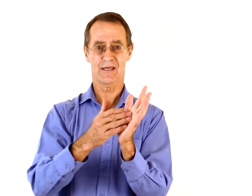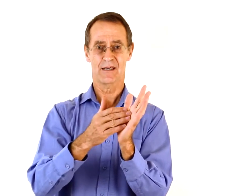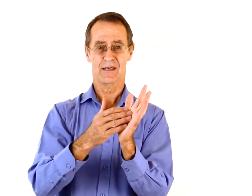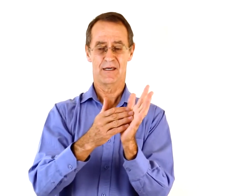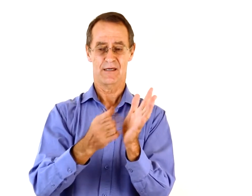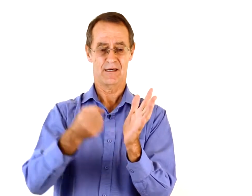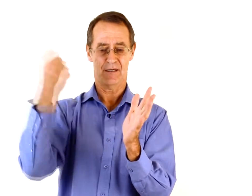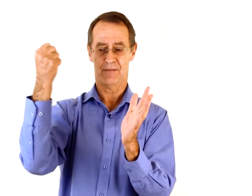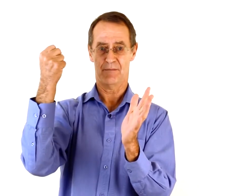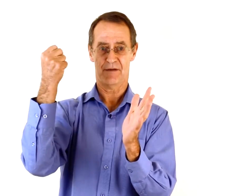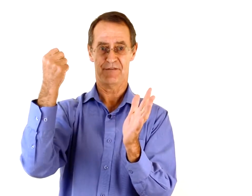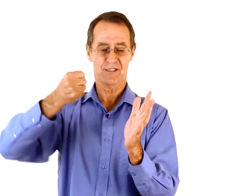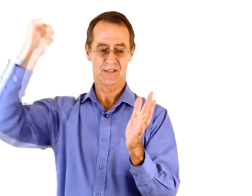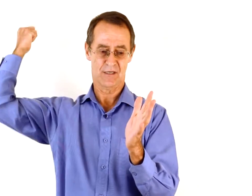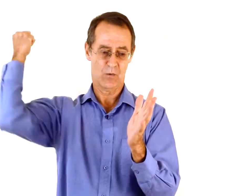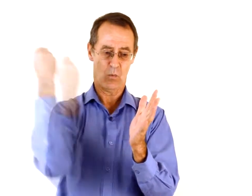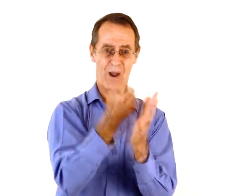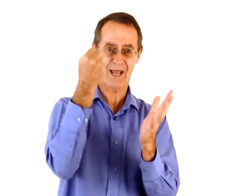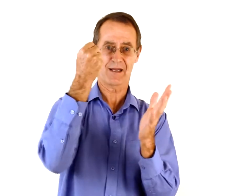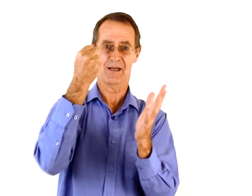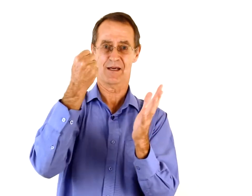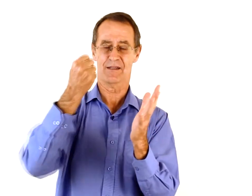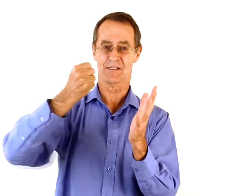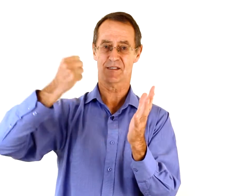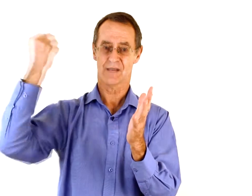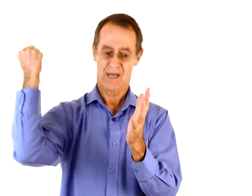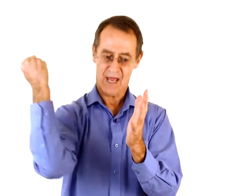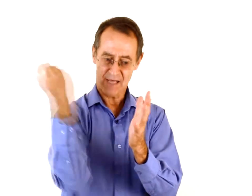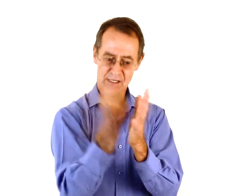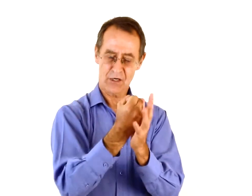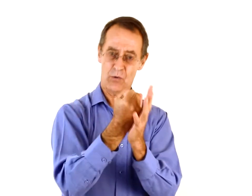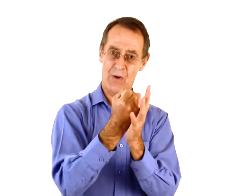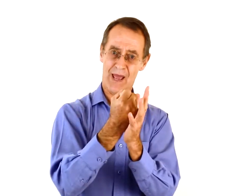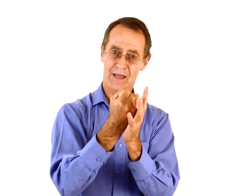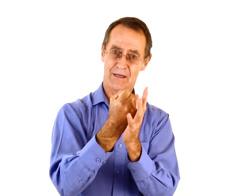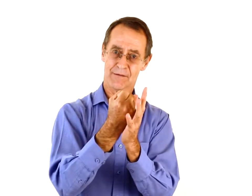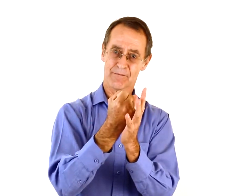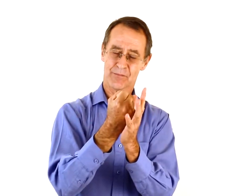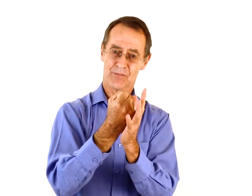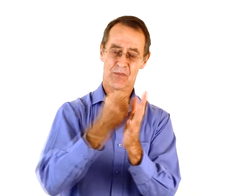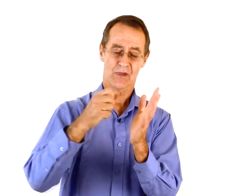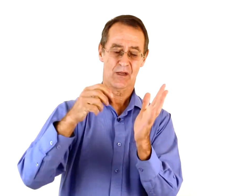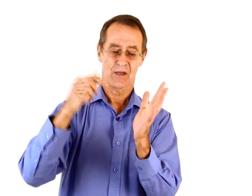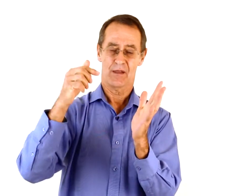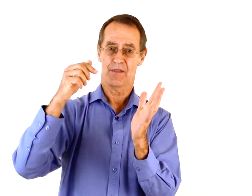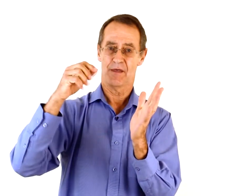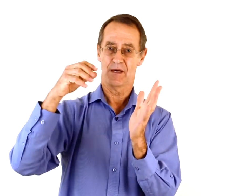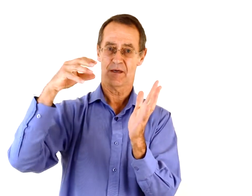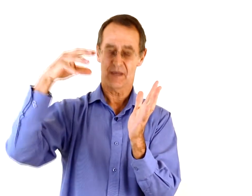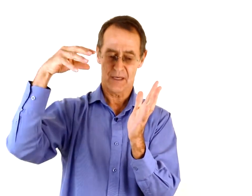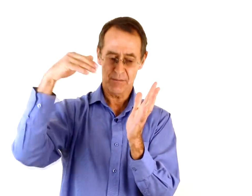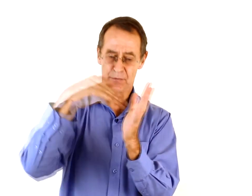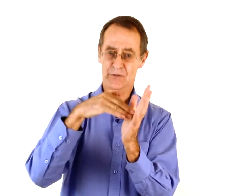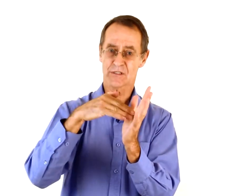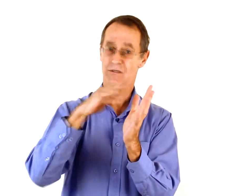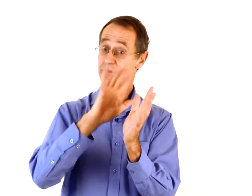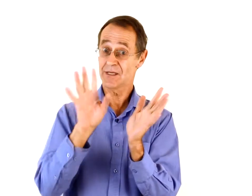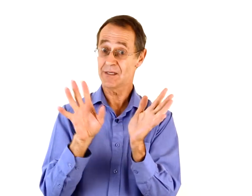my fist and go whack like this, as I go whack, the input is completely